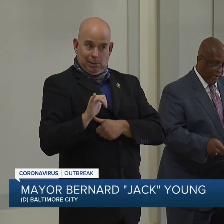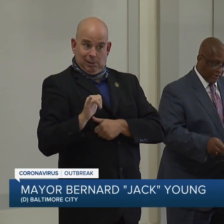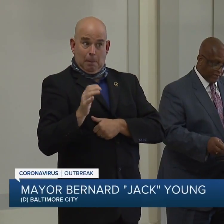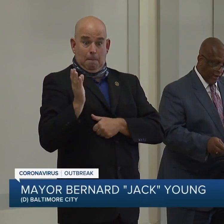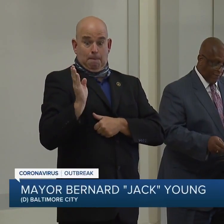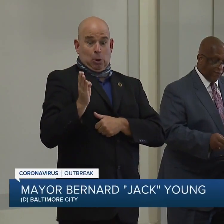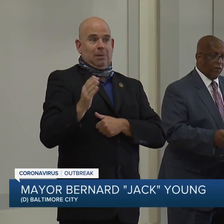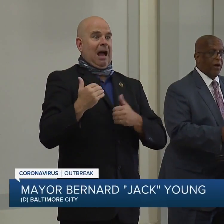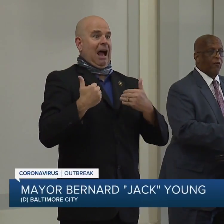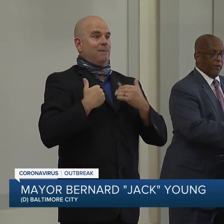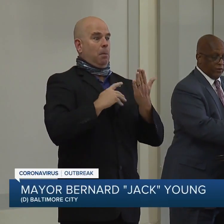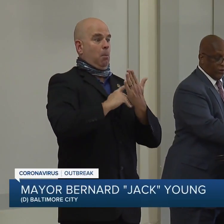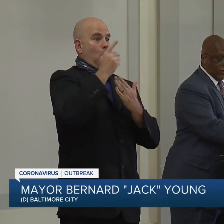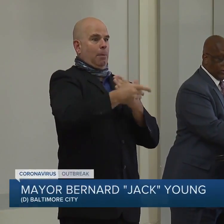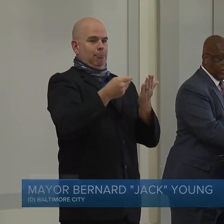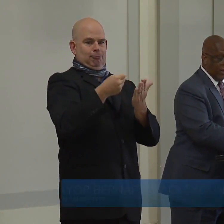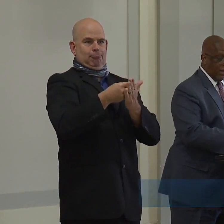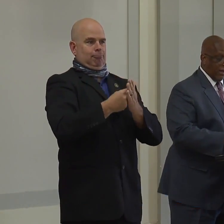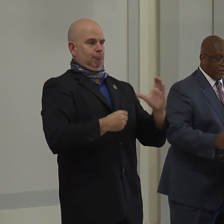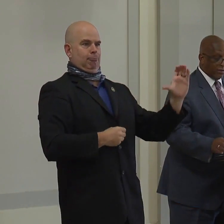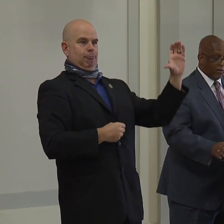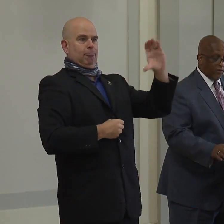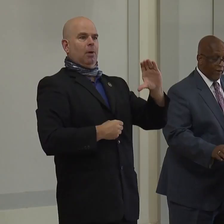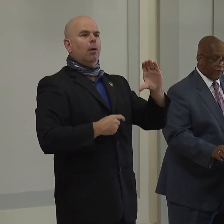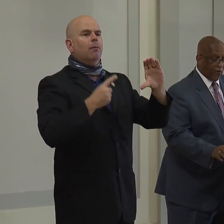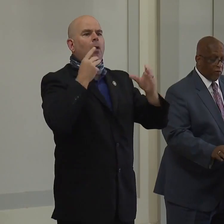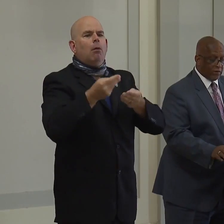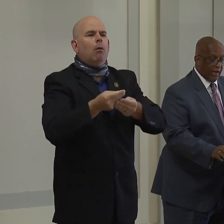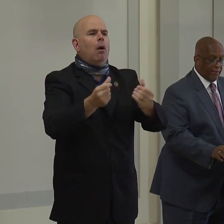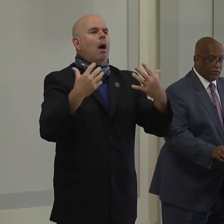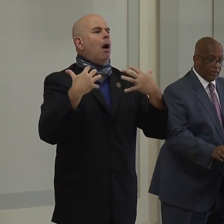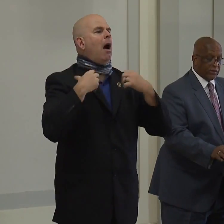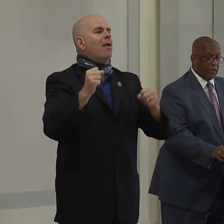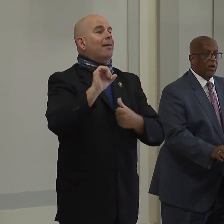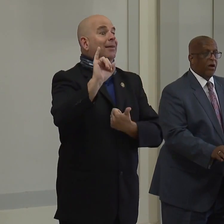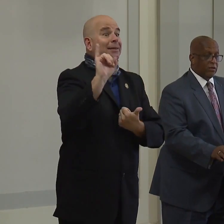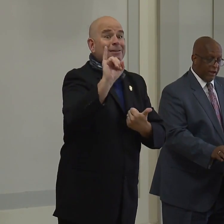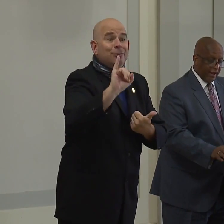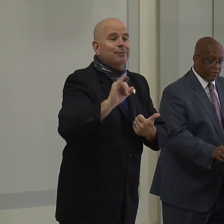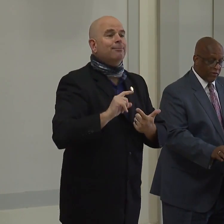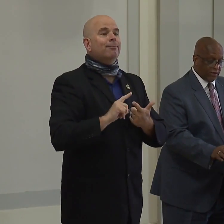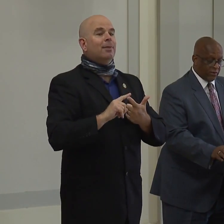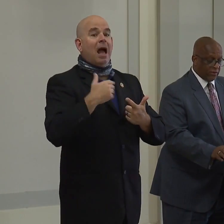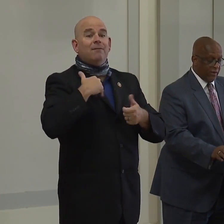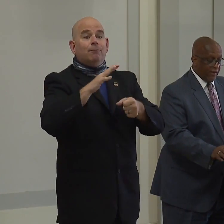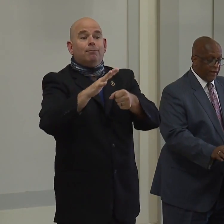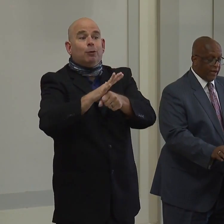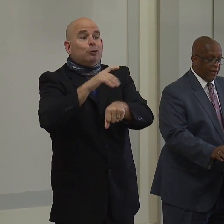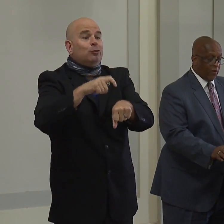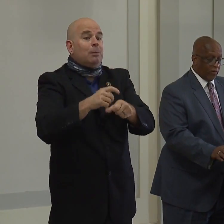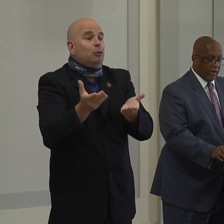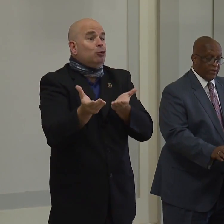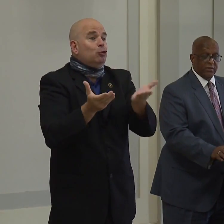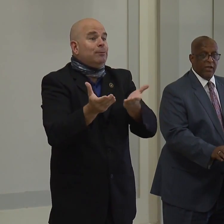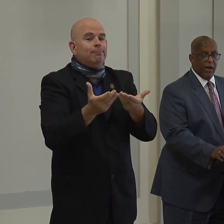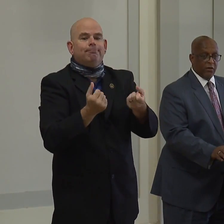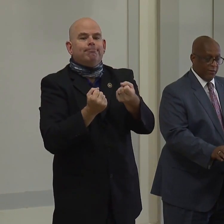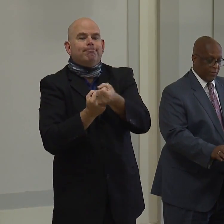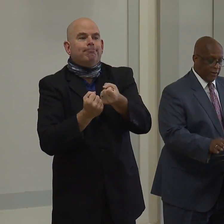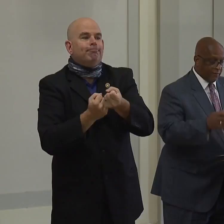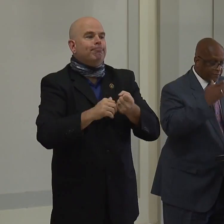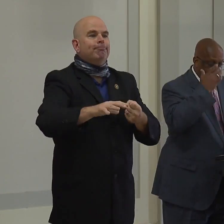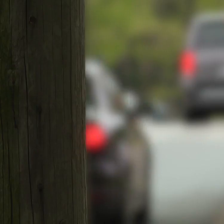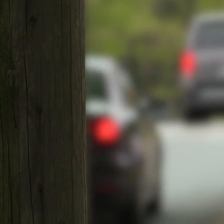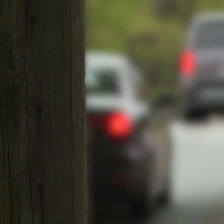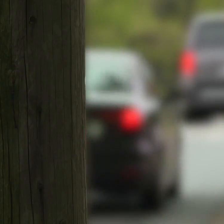wage and a stipend for health insurance to serve as full-time trusted contact tracers and care coordinators in